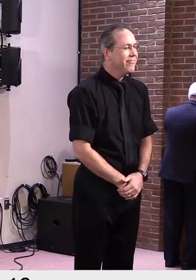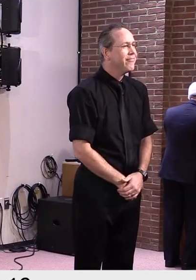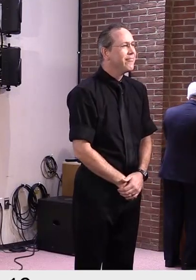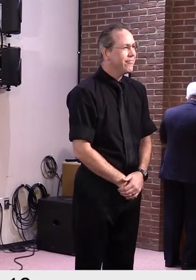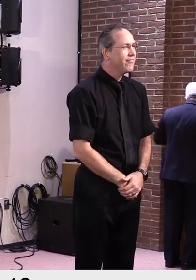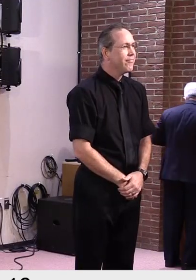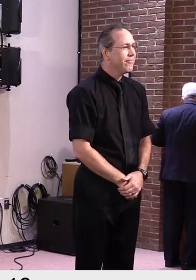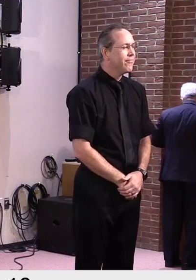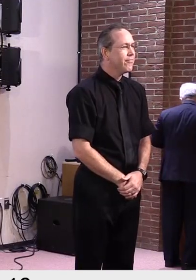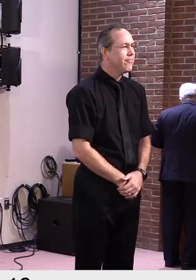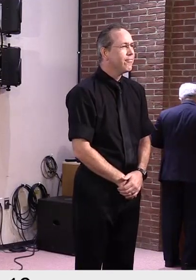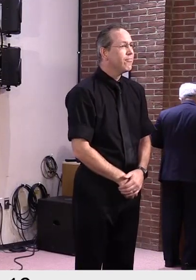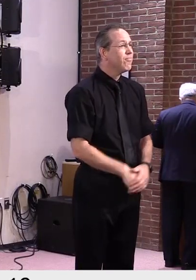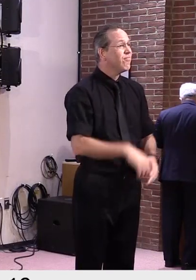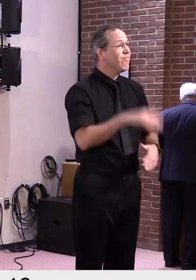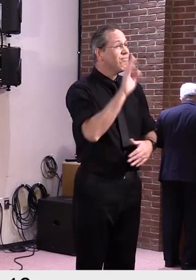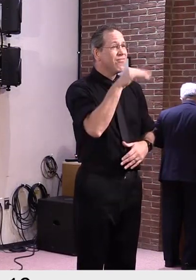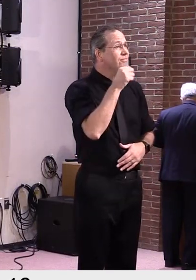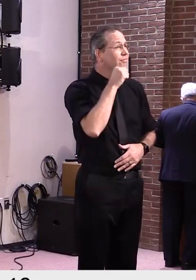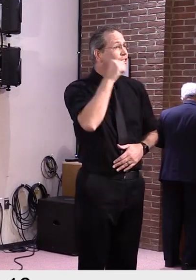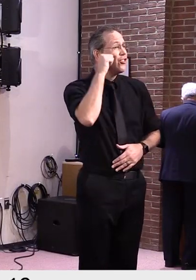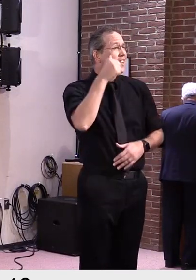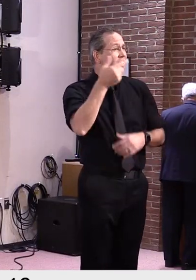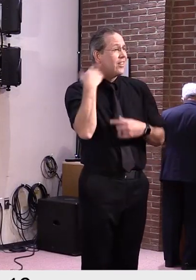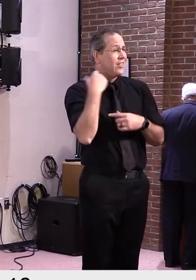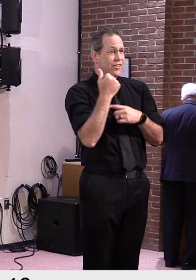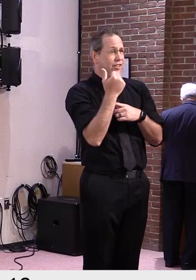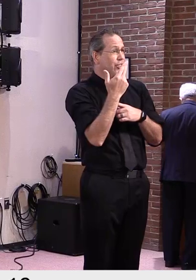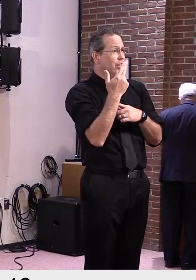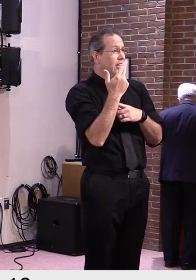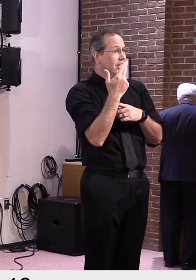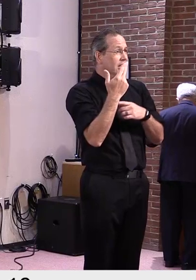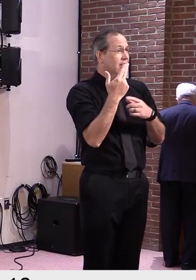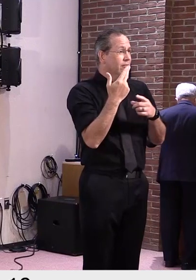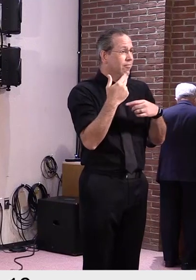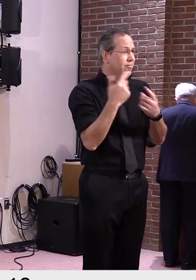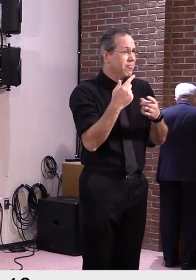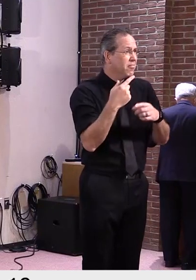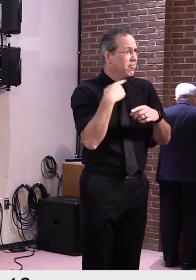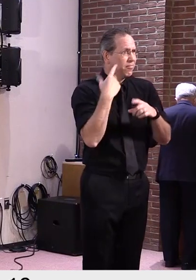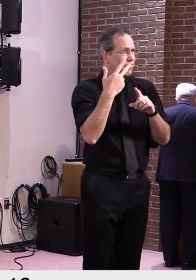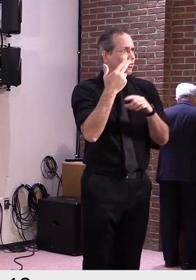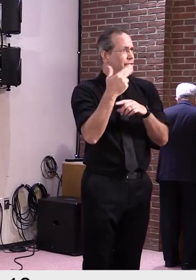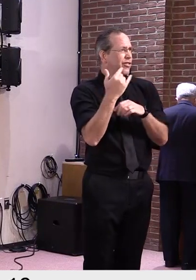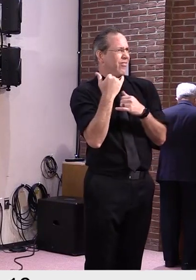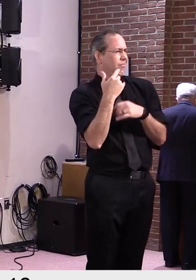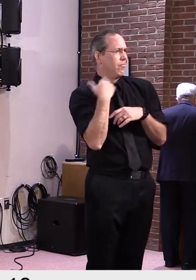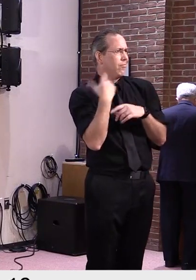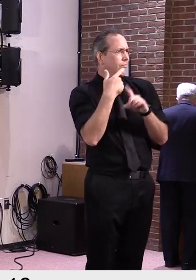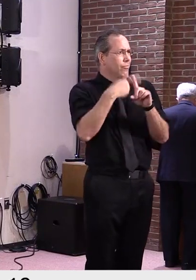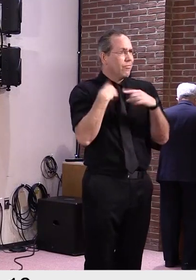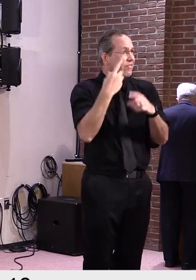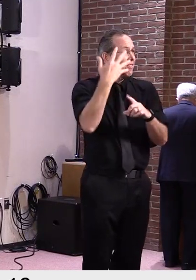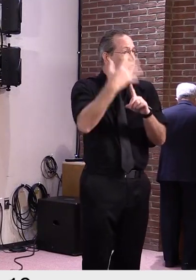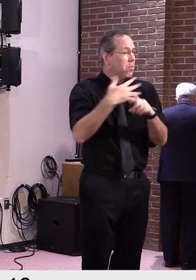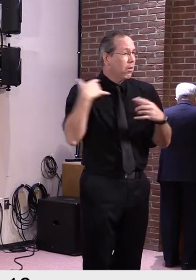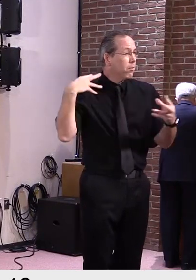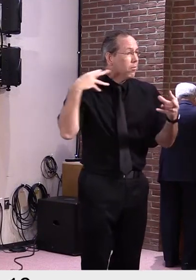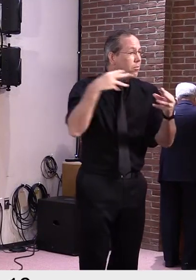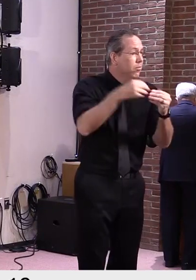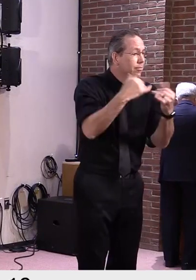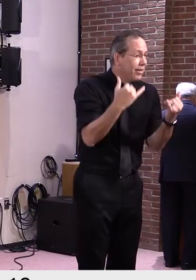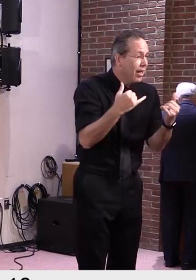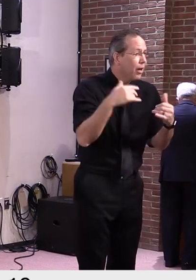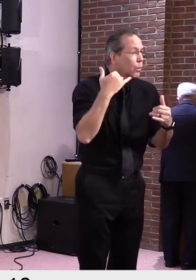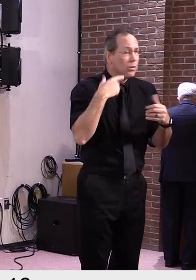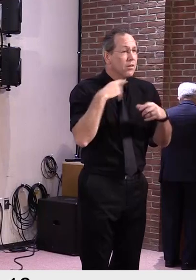Yesterday, August 13th marked five months since I first declared a state of emergency so we could respond to this